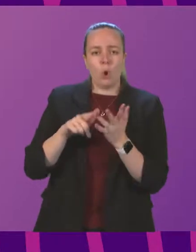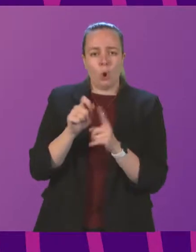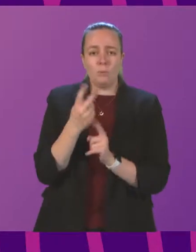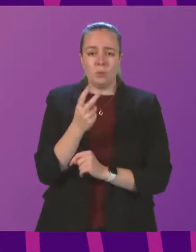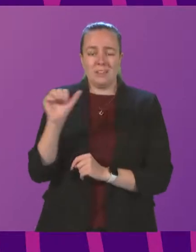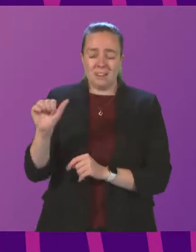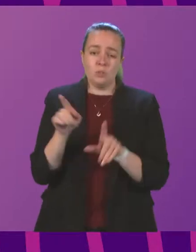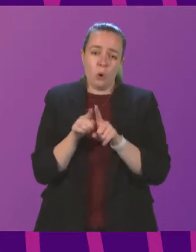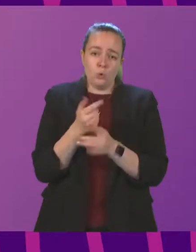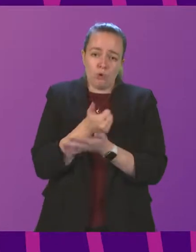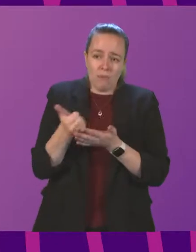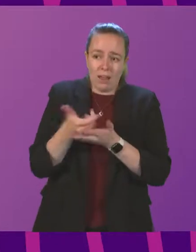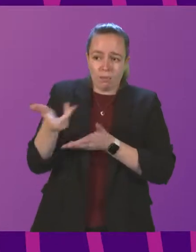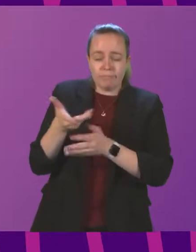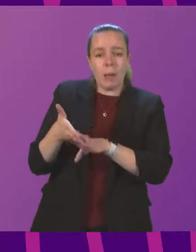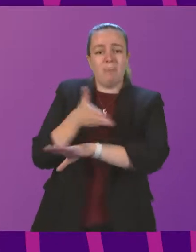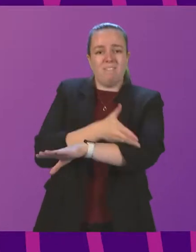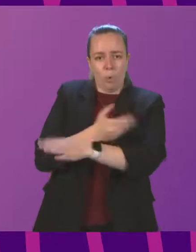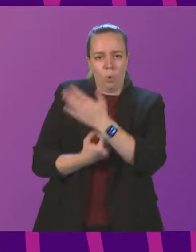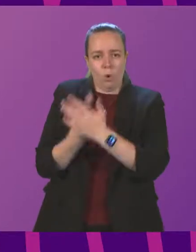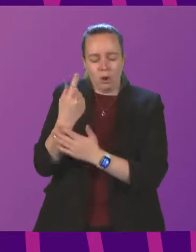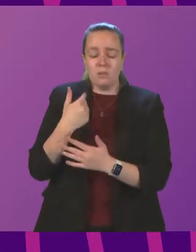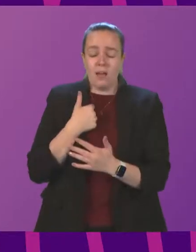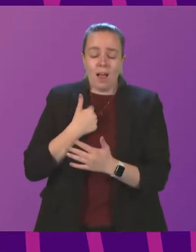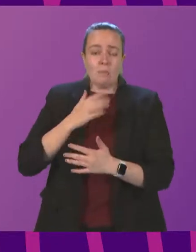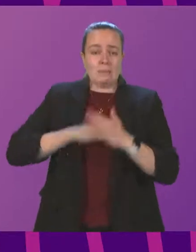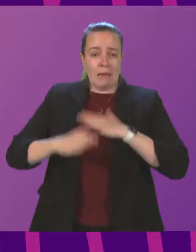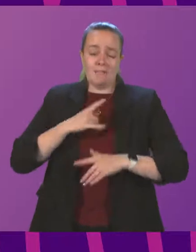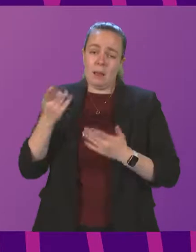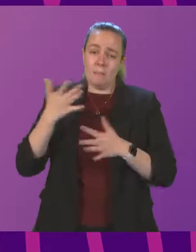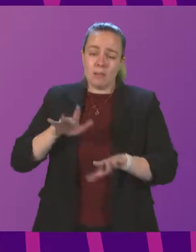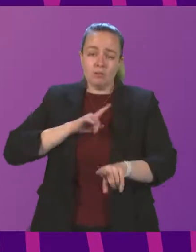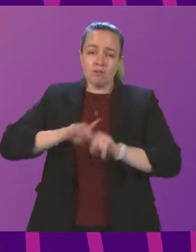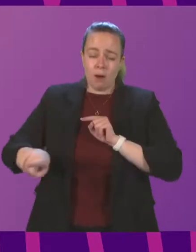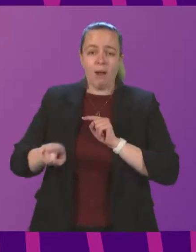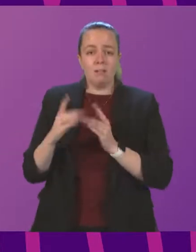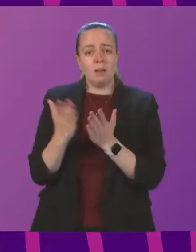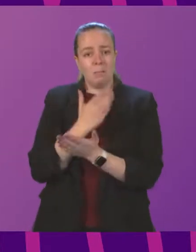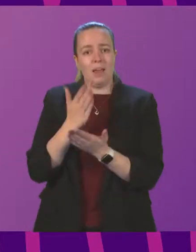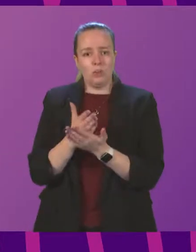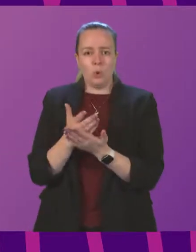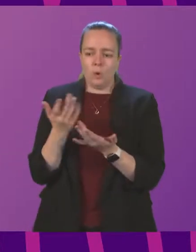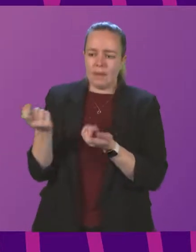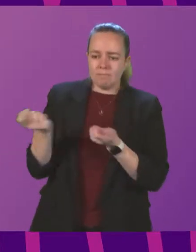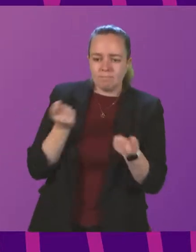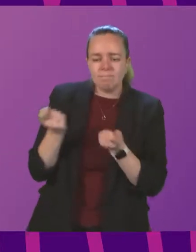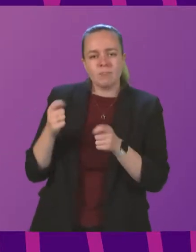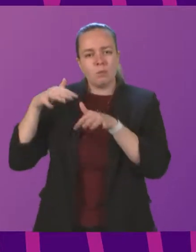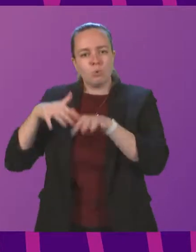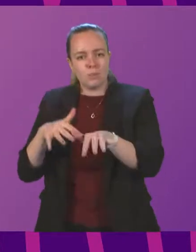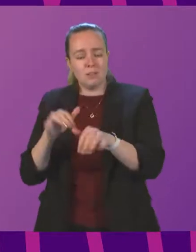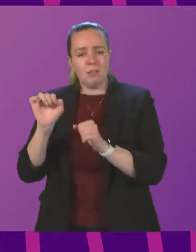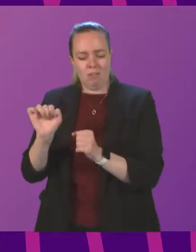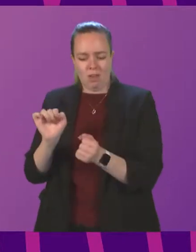regular conversations beforehand. And I am satisfied that they have tried extremely hard to make sure that they have facilitated protest and that their